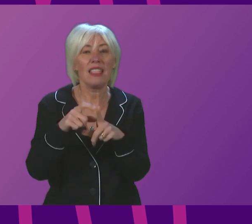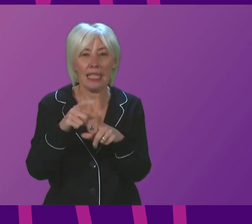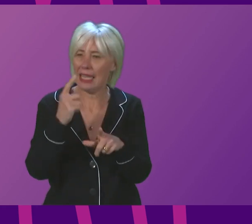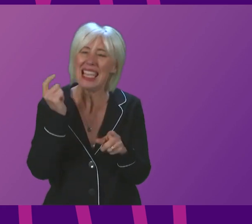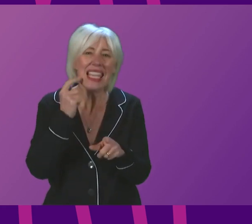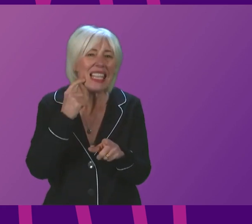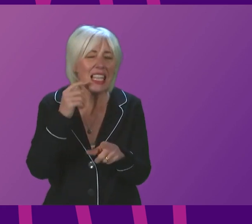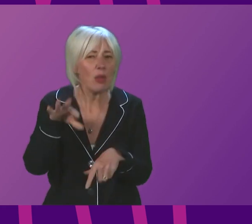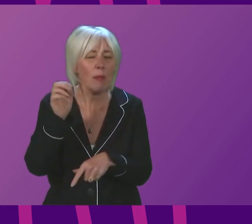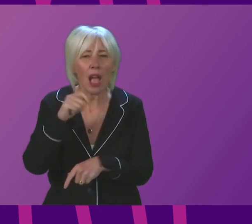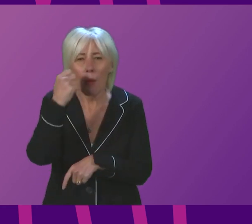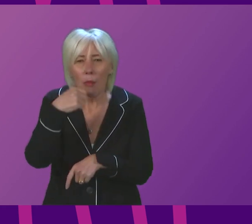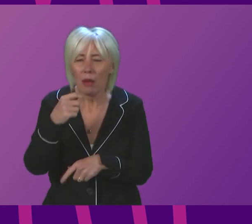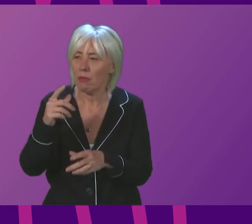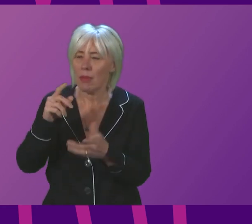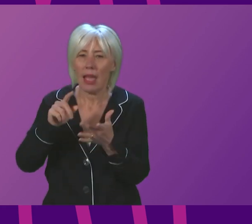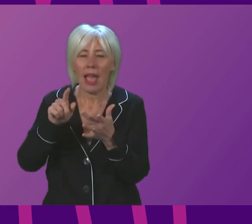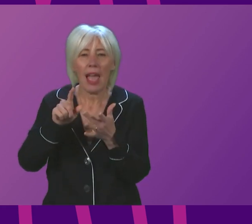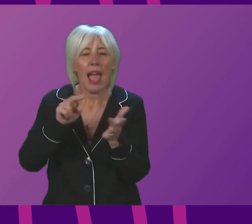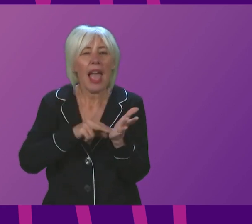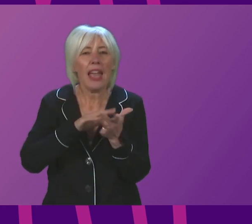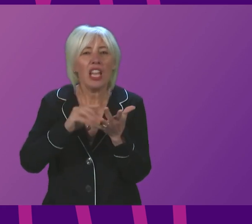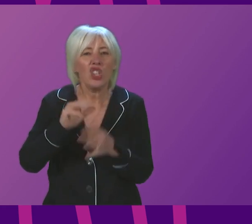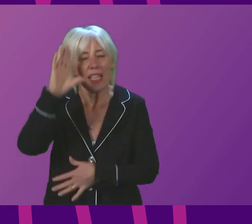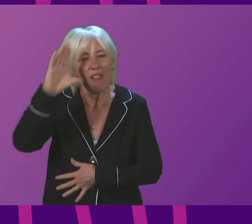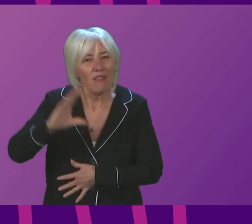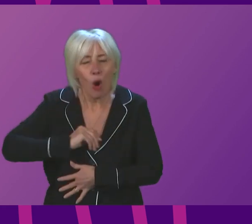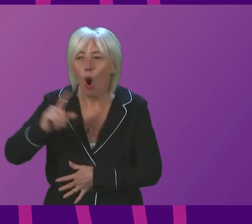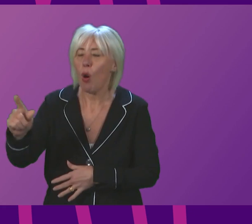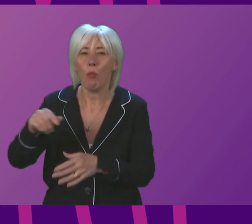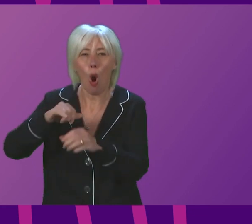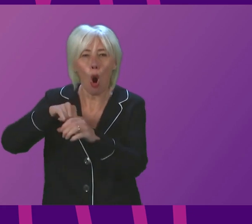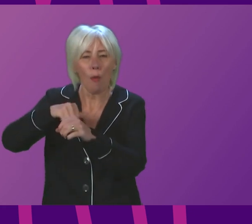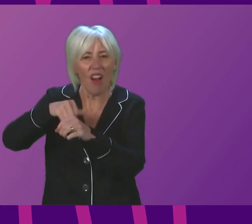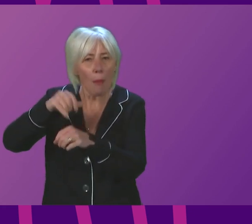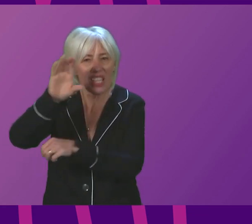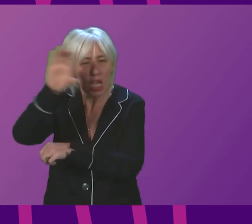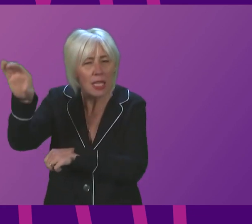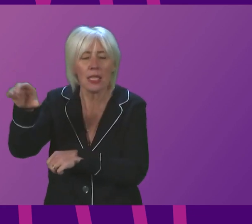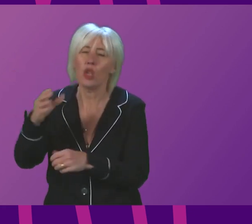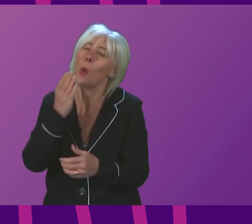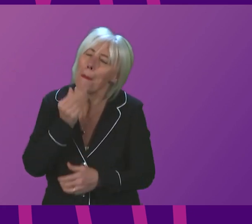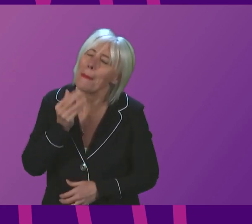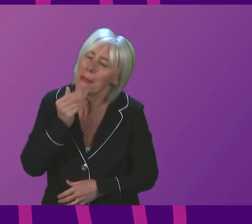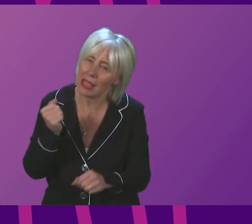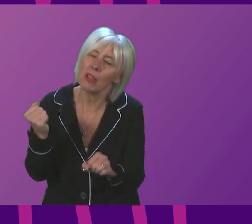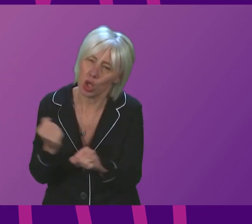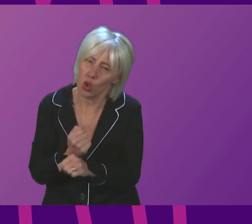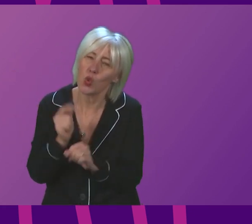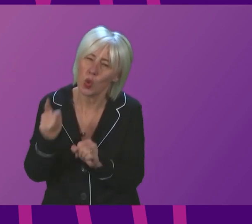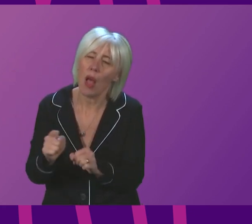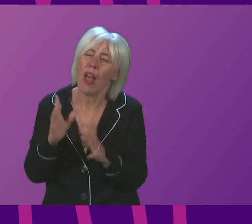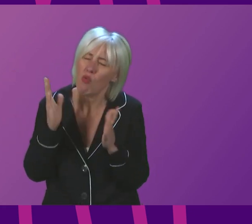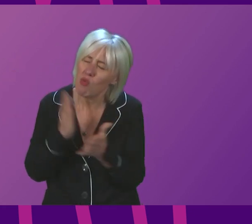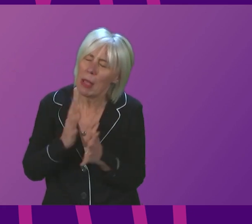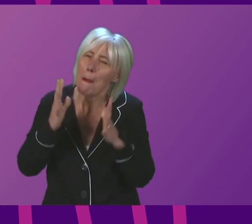Inform or from local pharmacies or test centres and they are very easy to use. So please, please do this. It will significantly